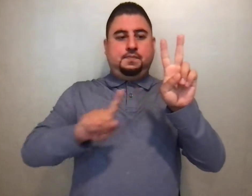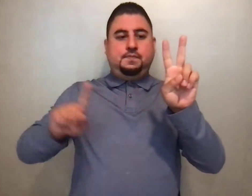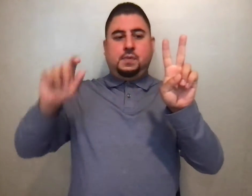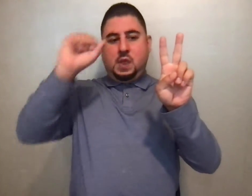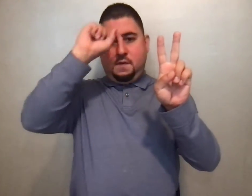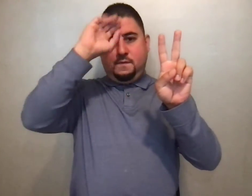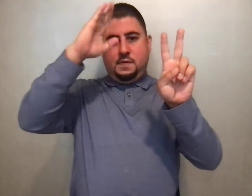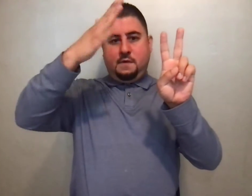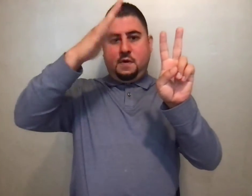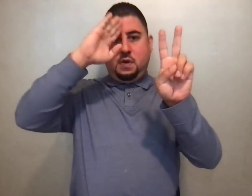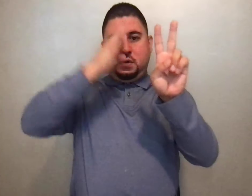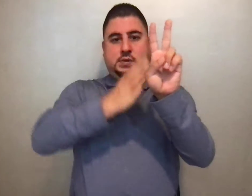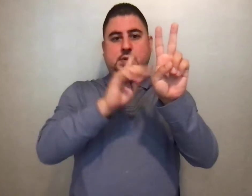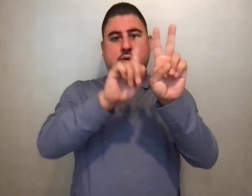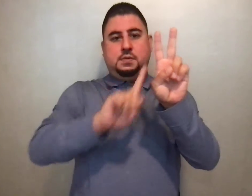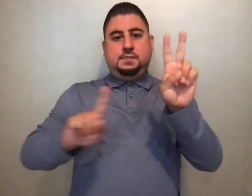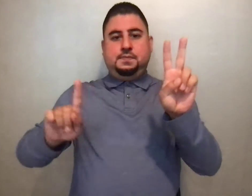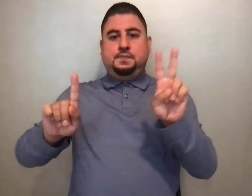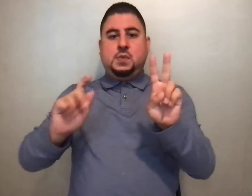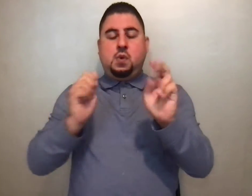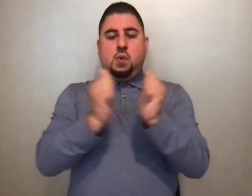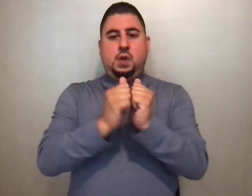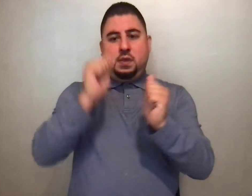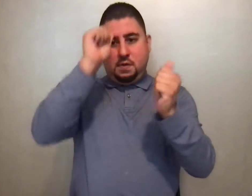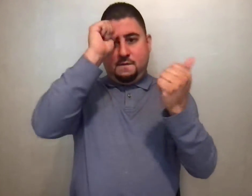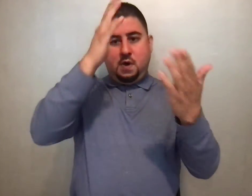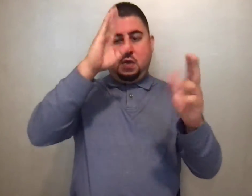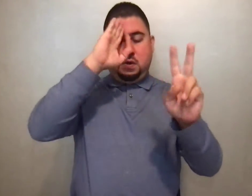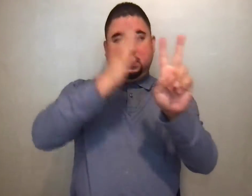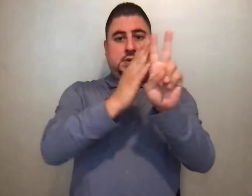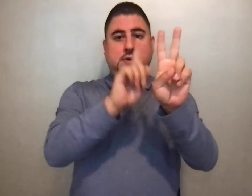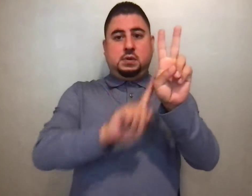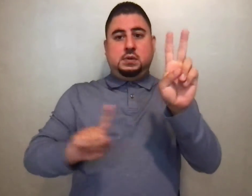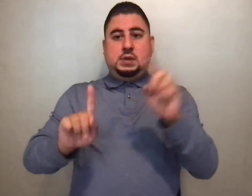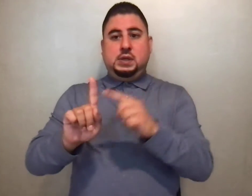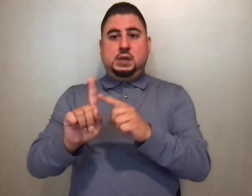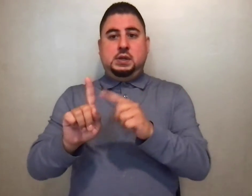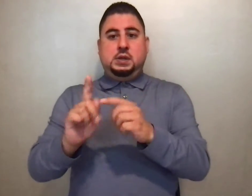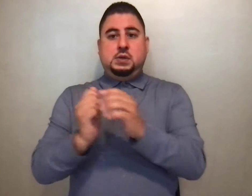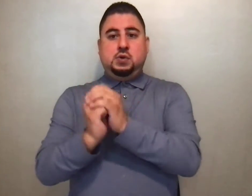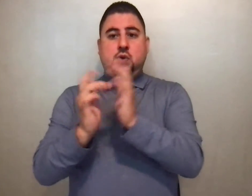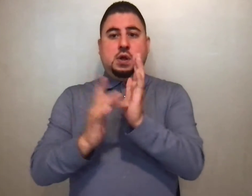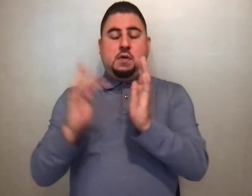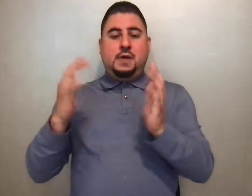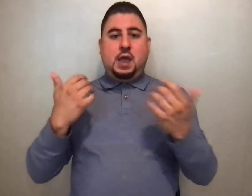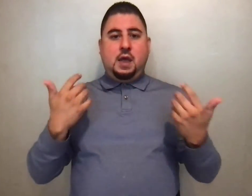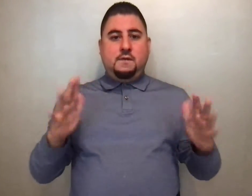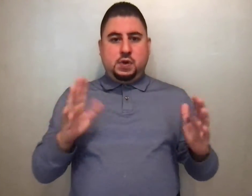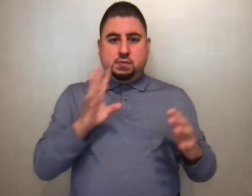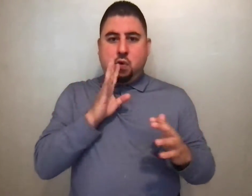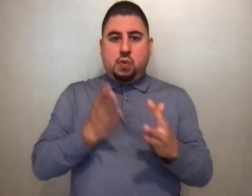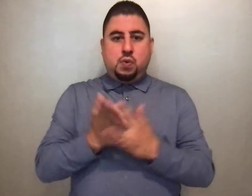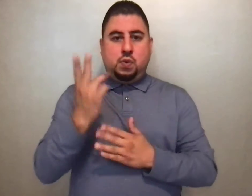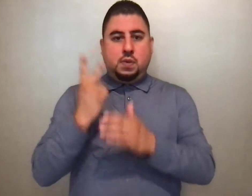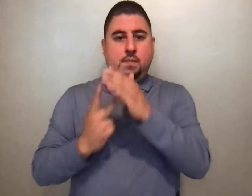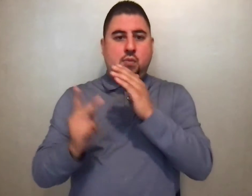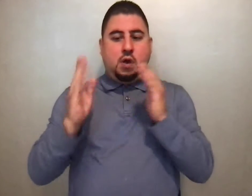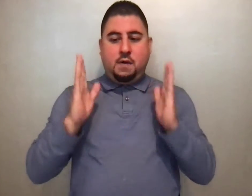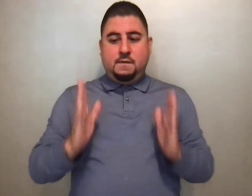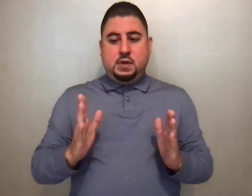Father and the Son, who with the Father and the Son, is adored and glorified, who has spoken through the prophets. I believe in